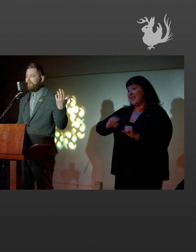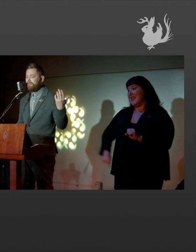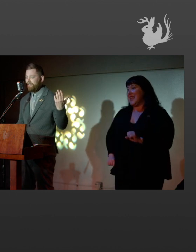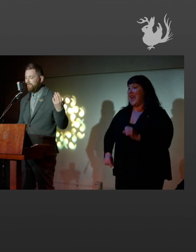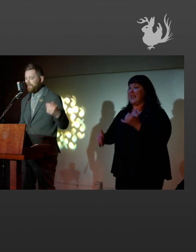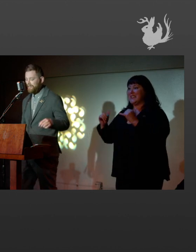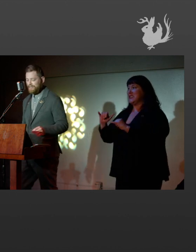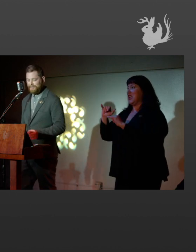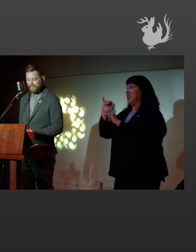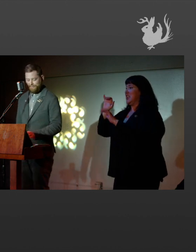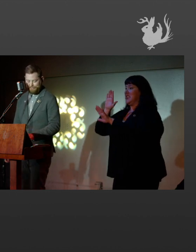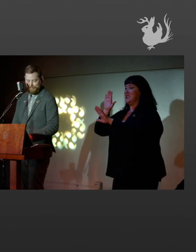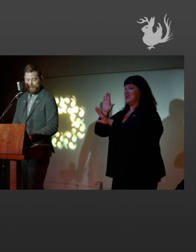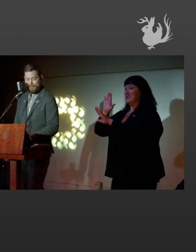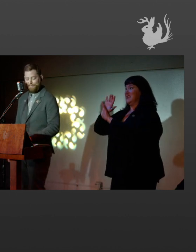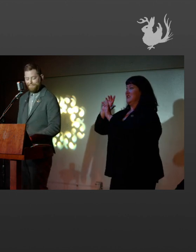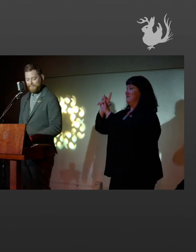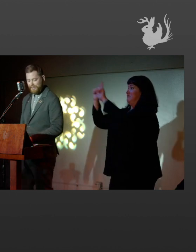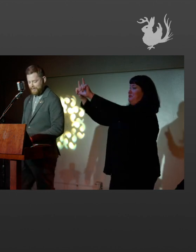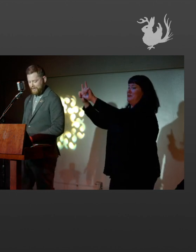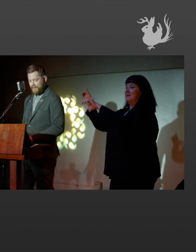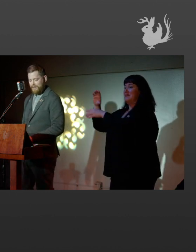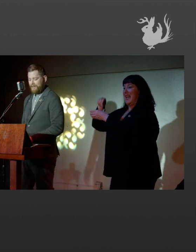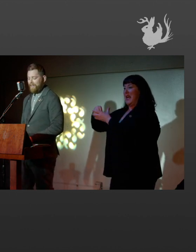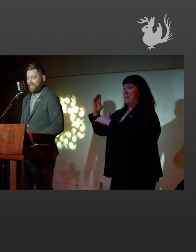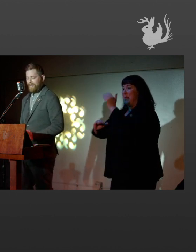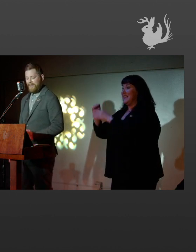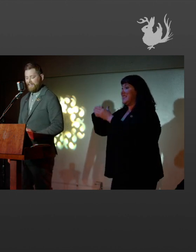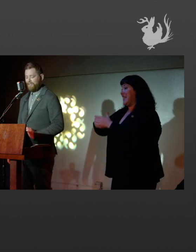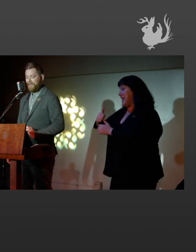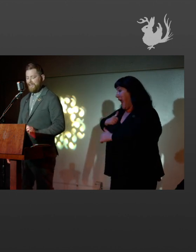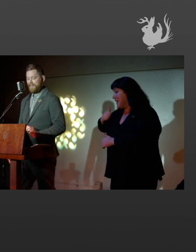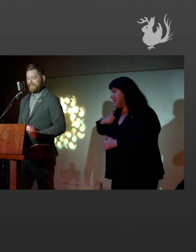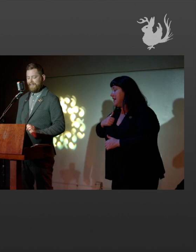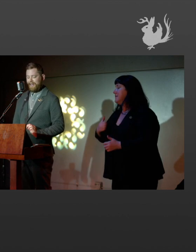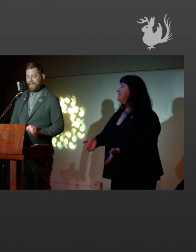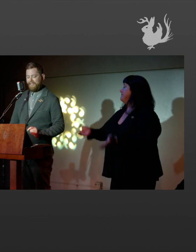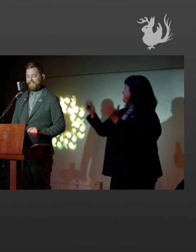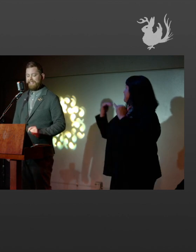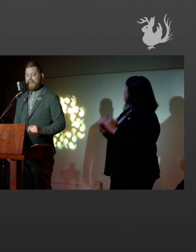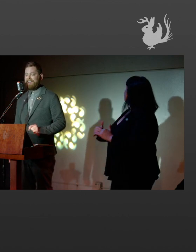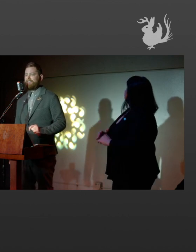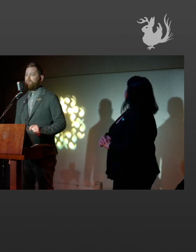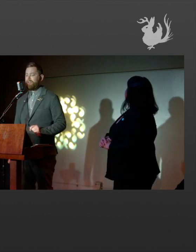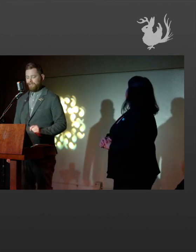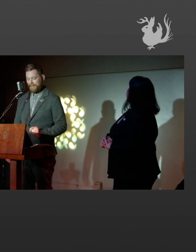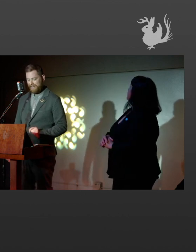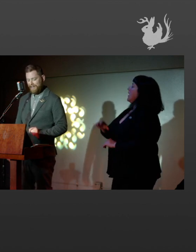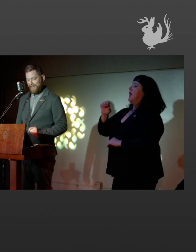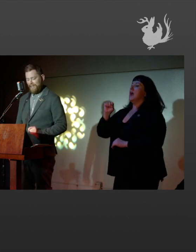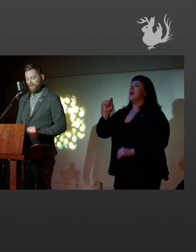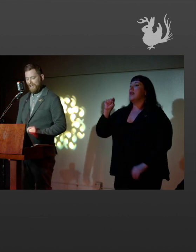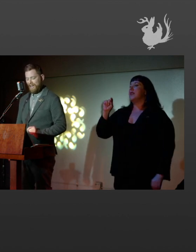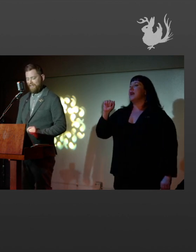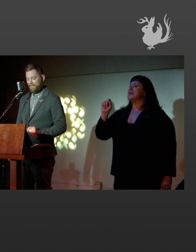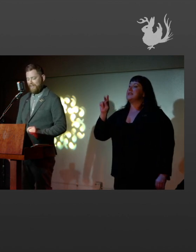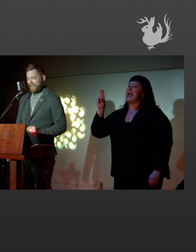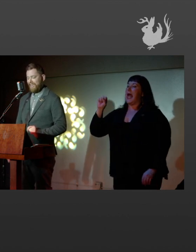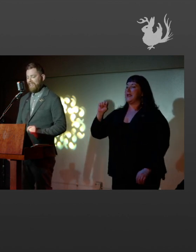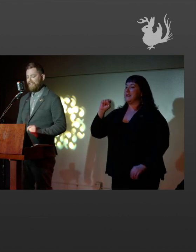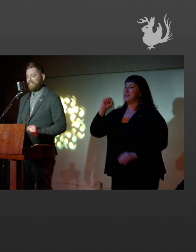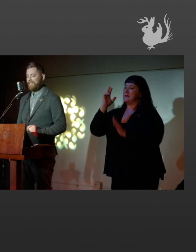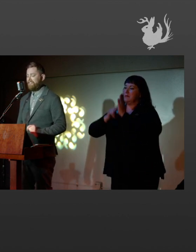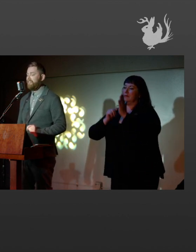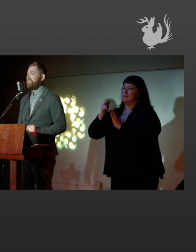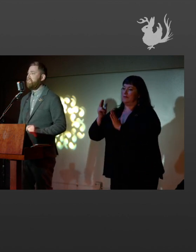Canada on all sorts of buildings. Anyway. Next we get the status portrait. Here we have